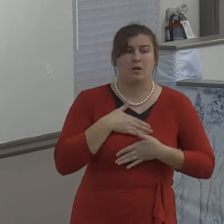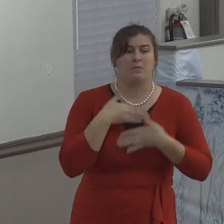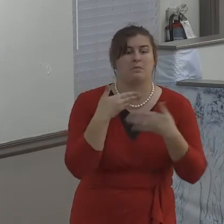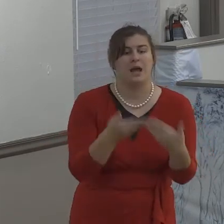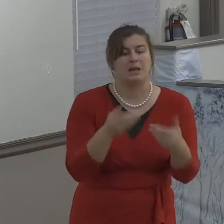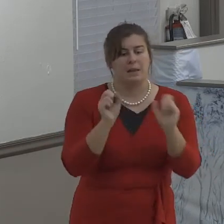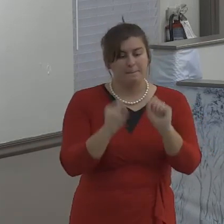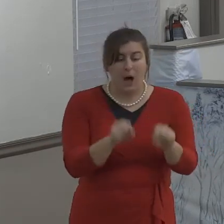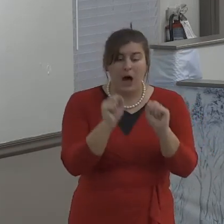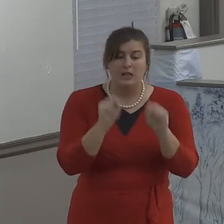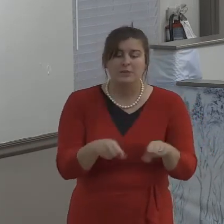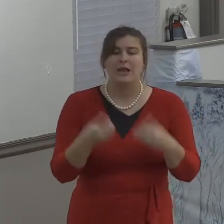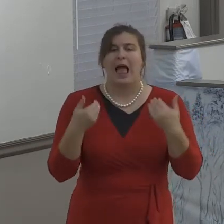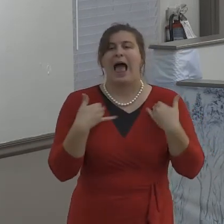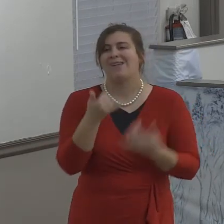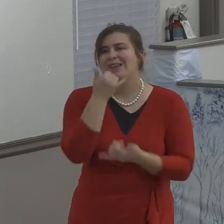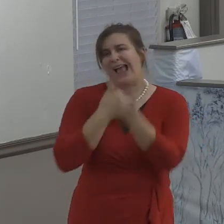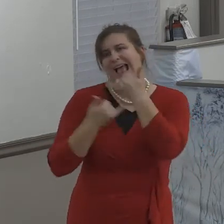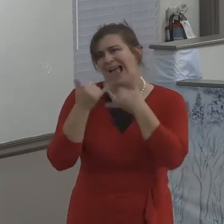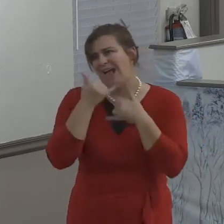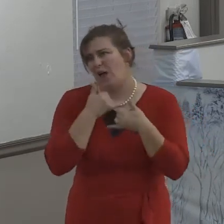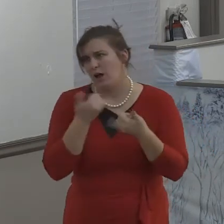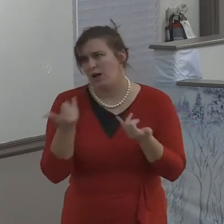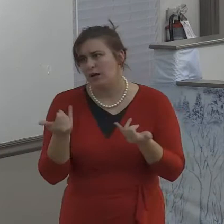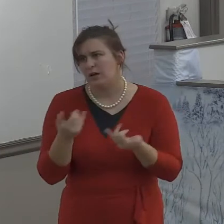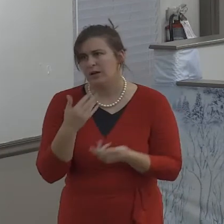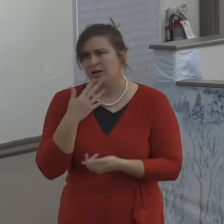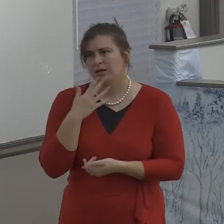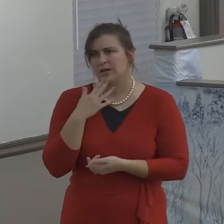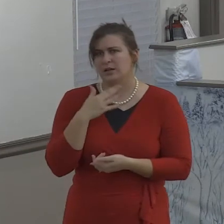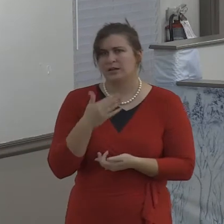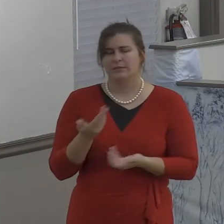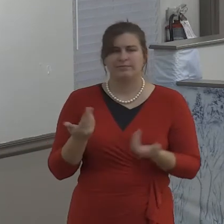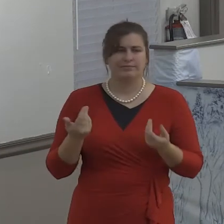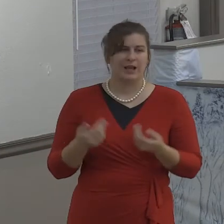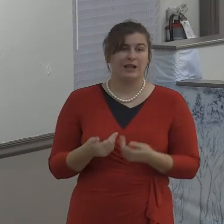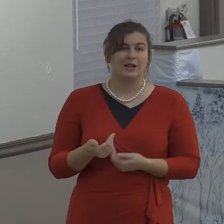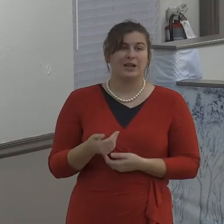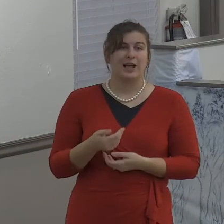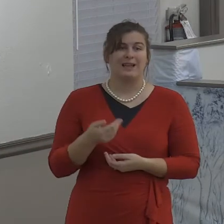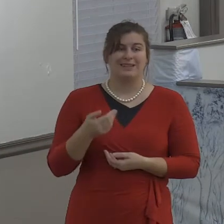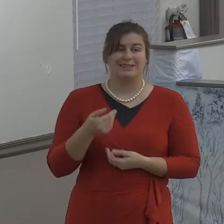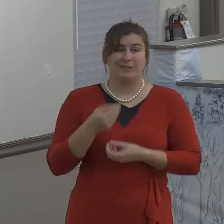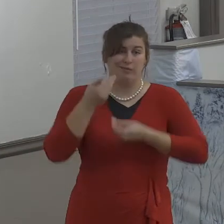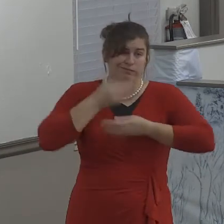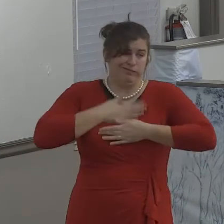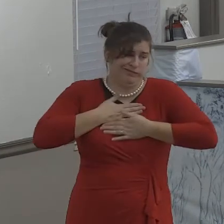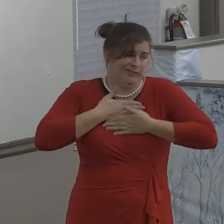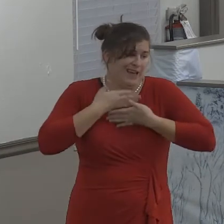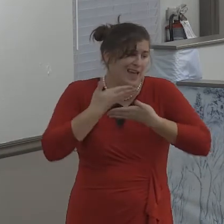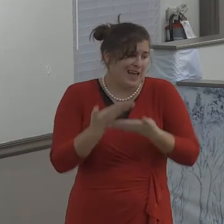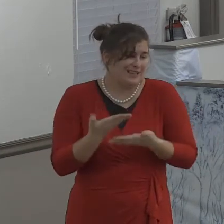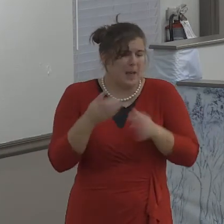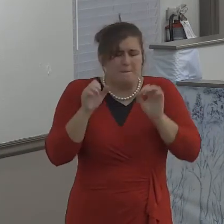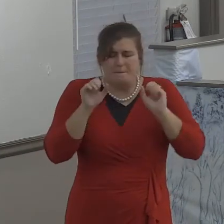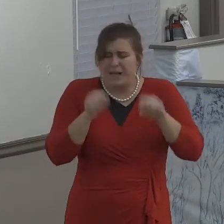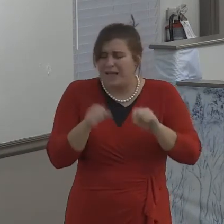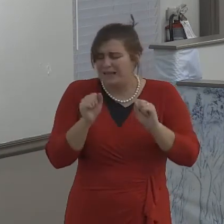But you know be that as it may somebody has to be willing to forgive